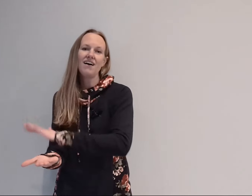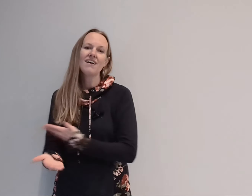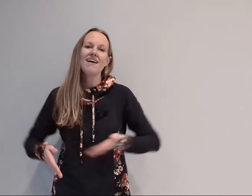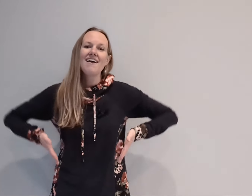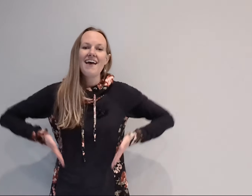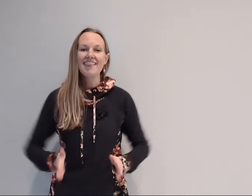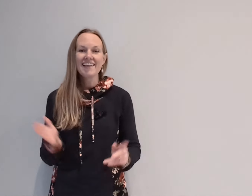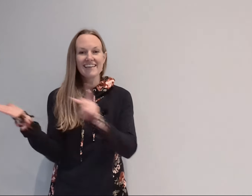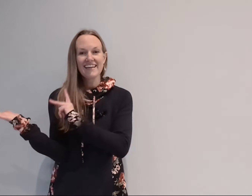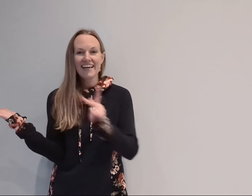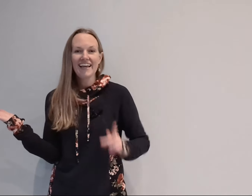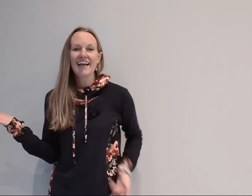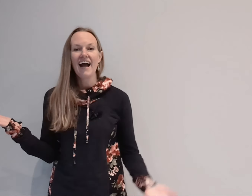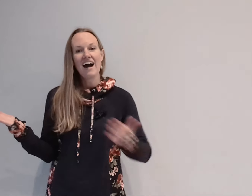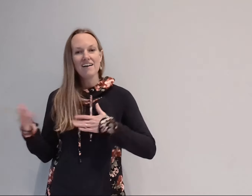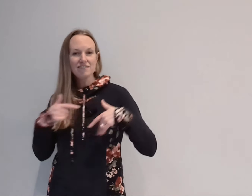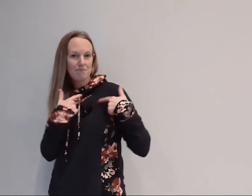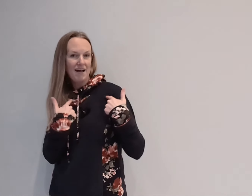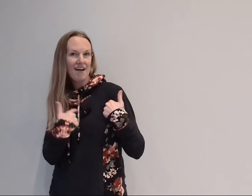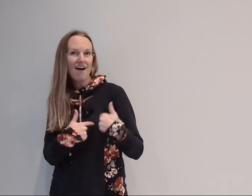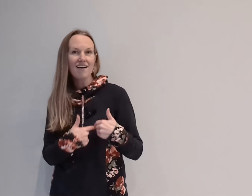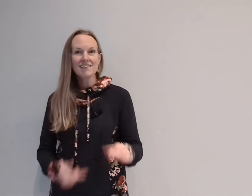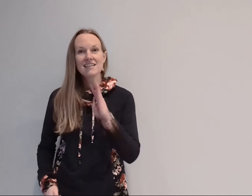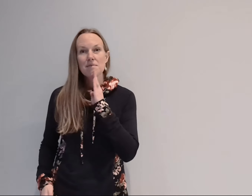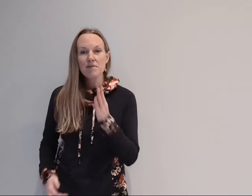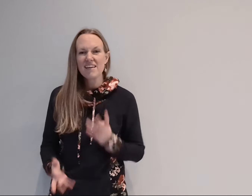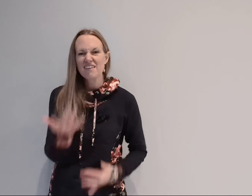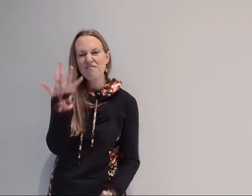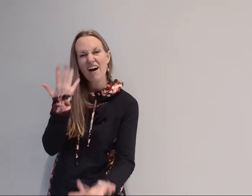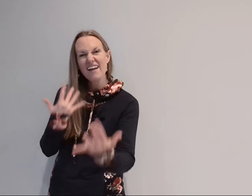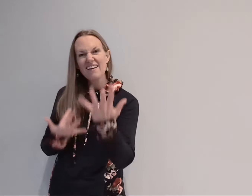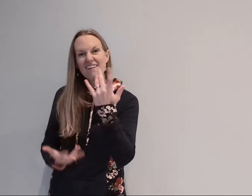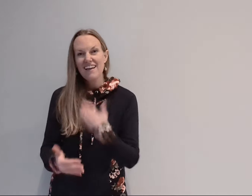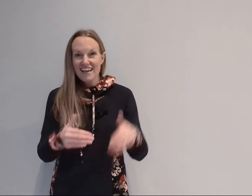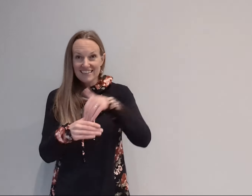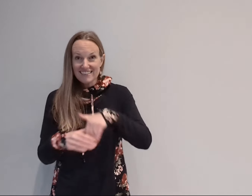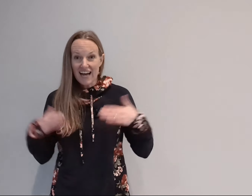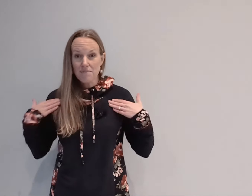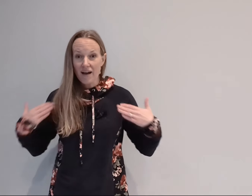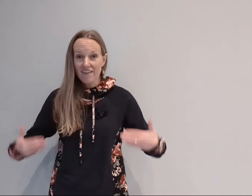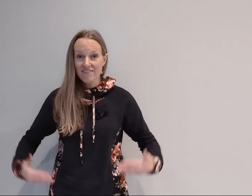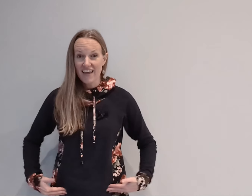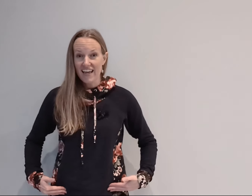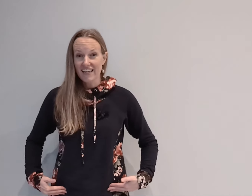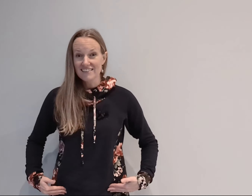and let the king of my heart be the fire inside my veins